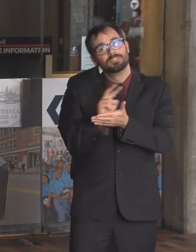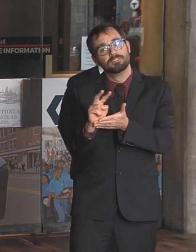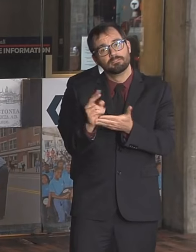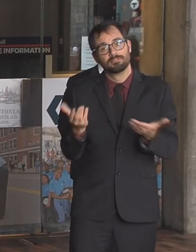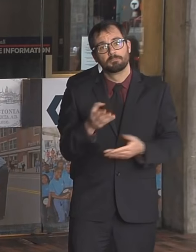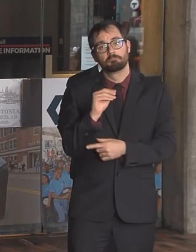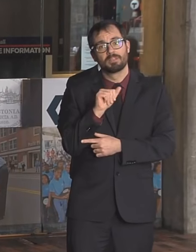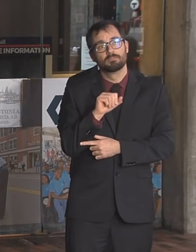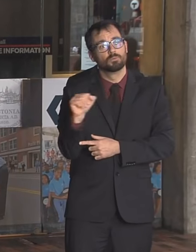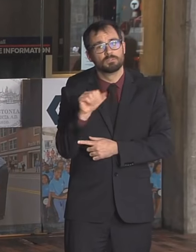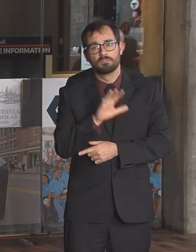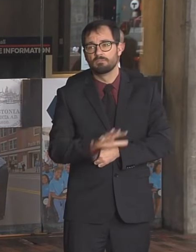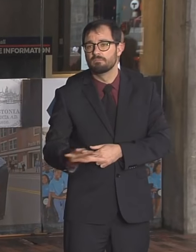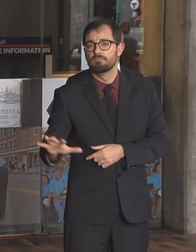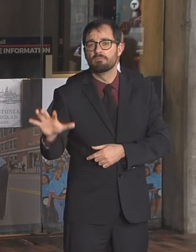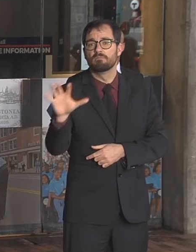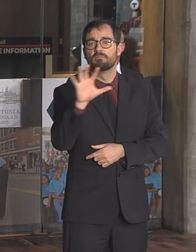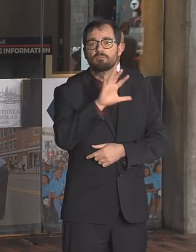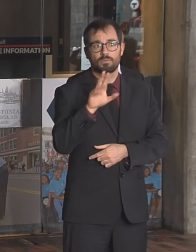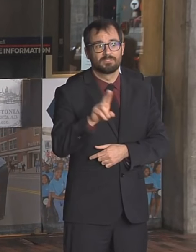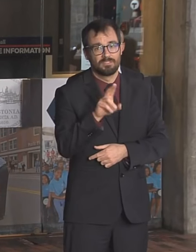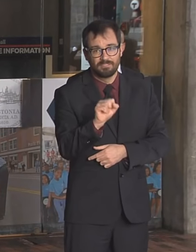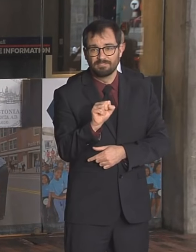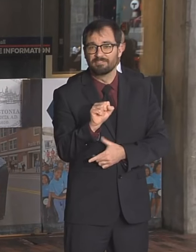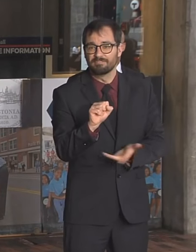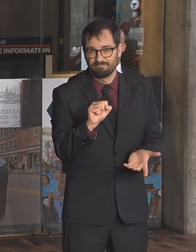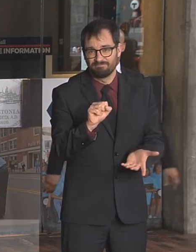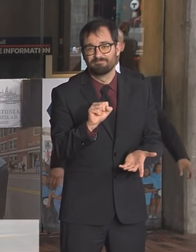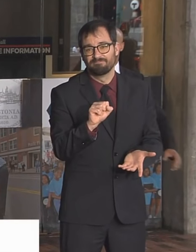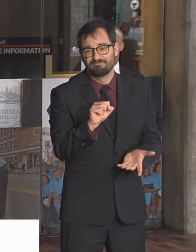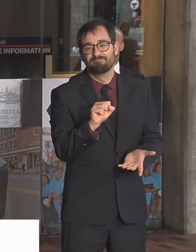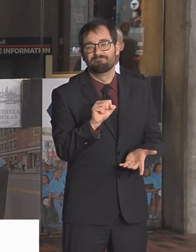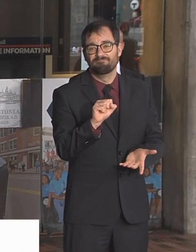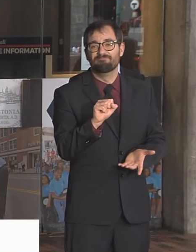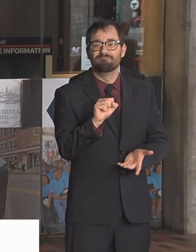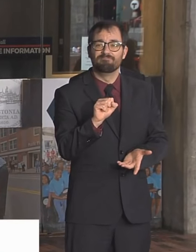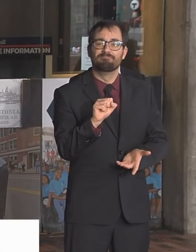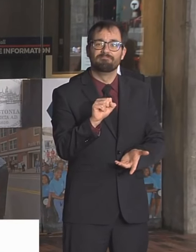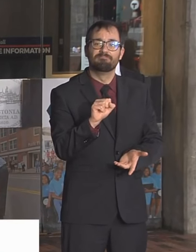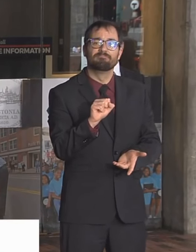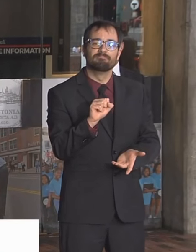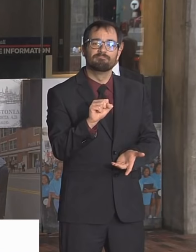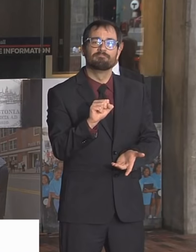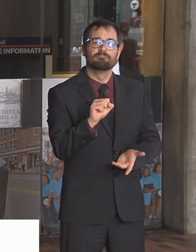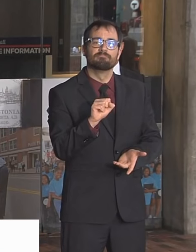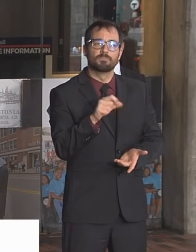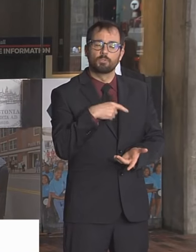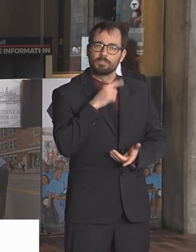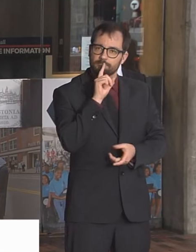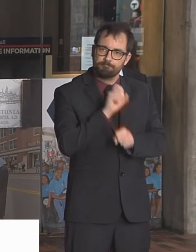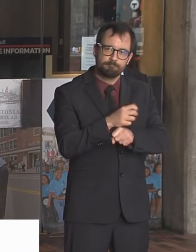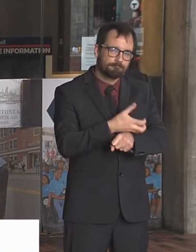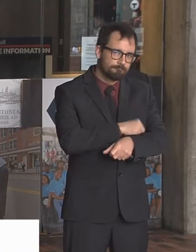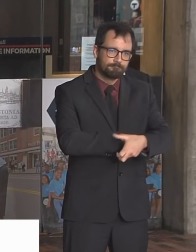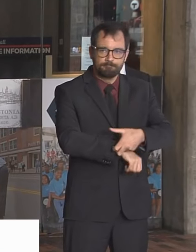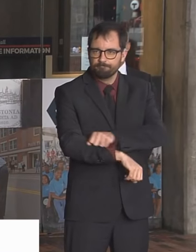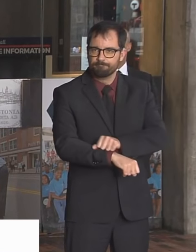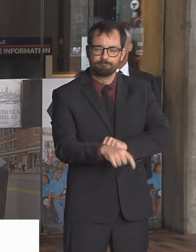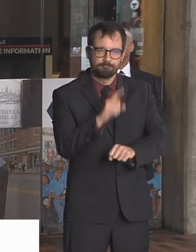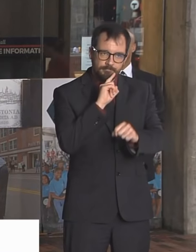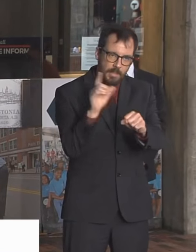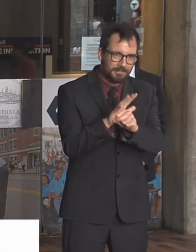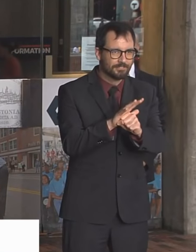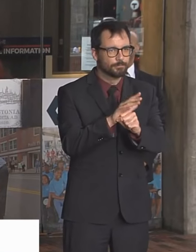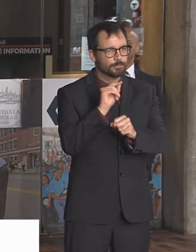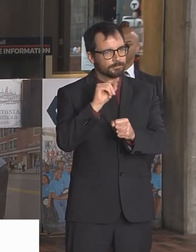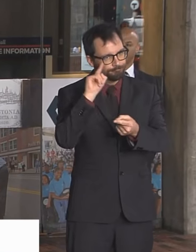and we're going to continue to make sure that we do everything we can to prevent the spread of the virus. I also want to make